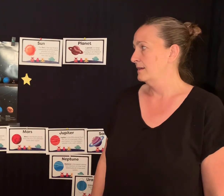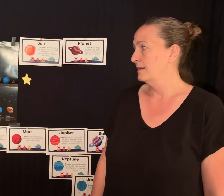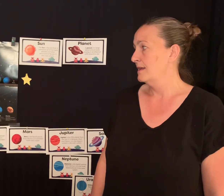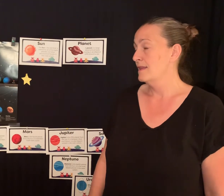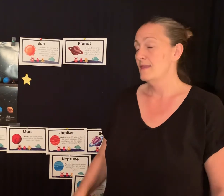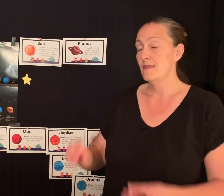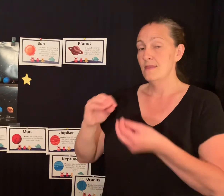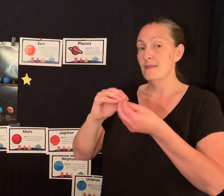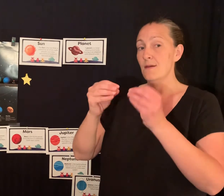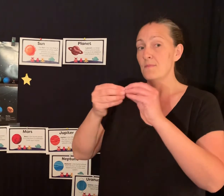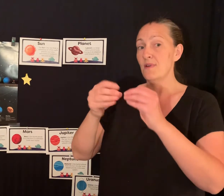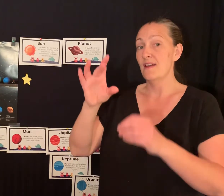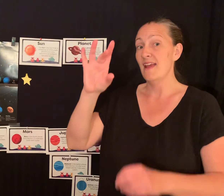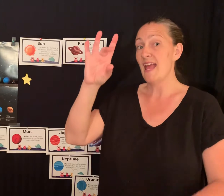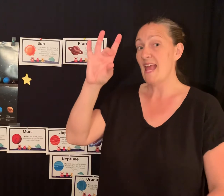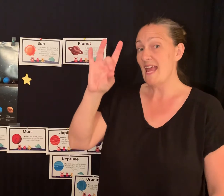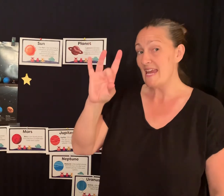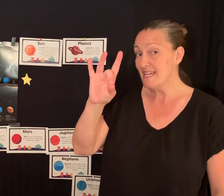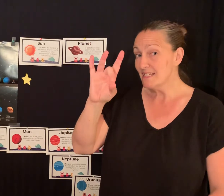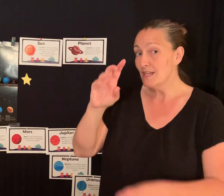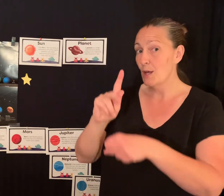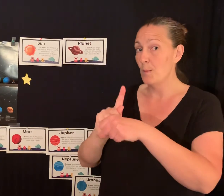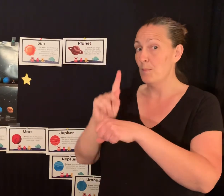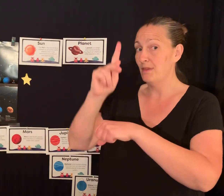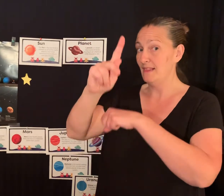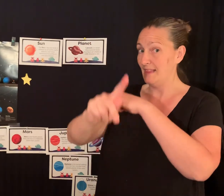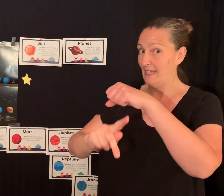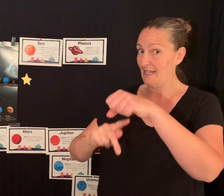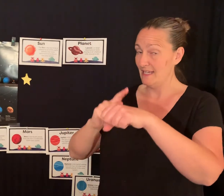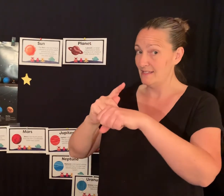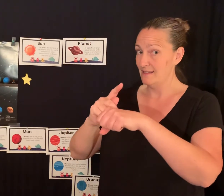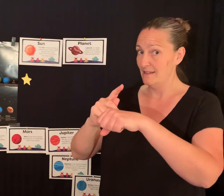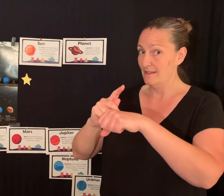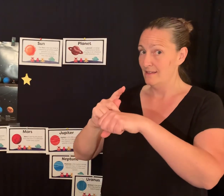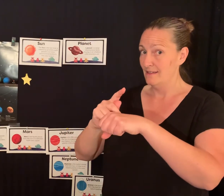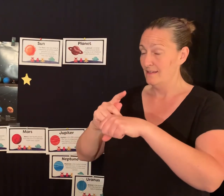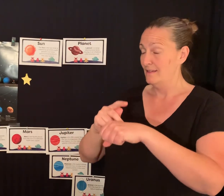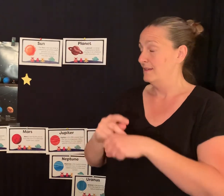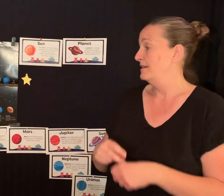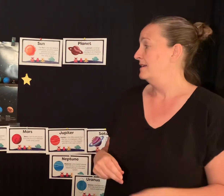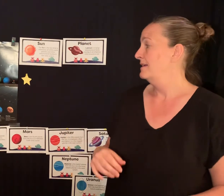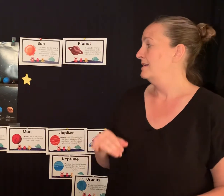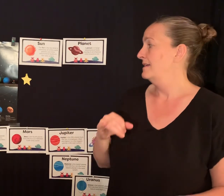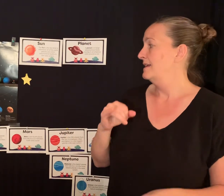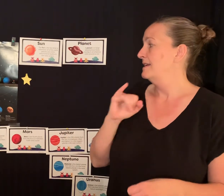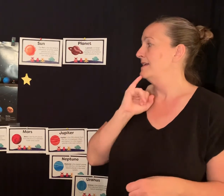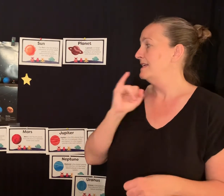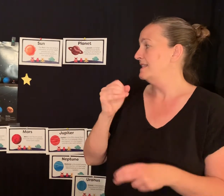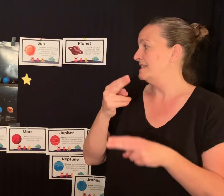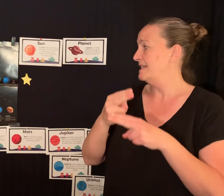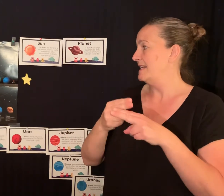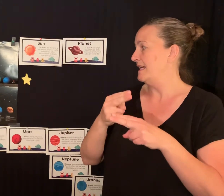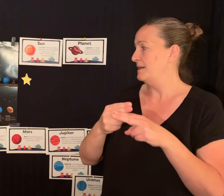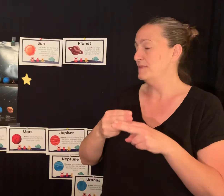Number eight planet is named